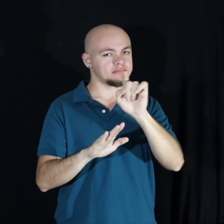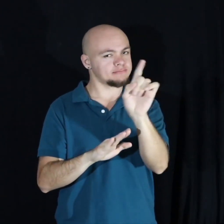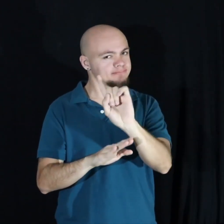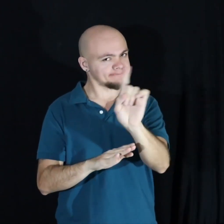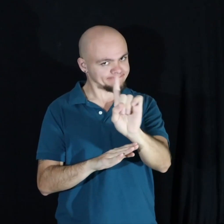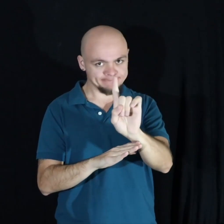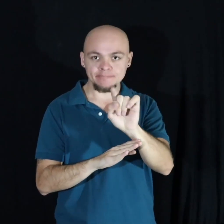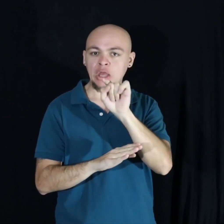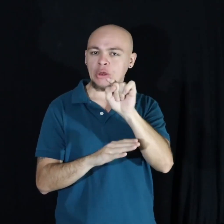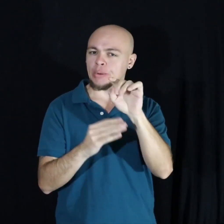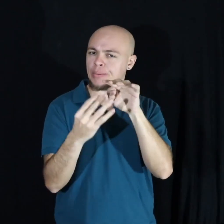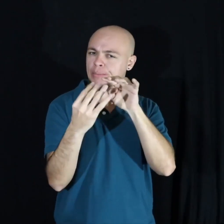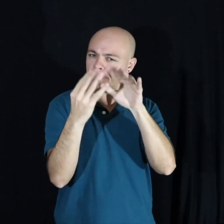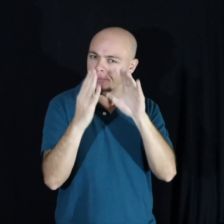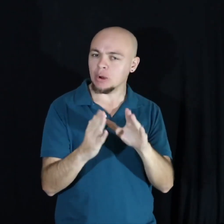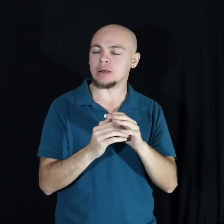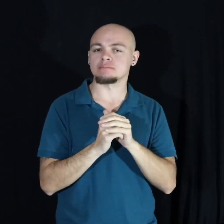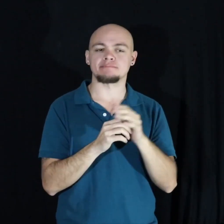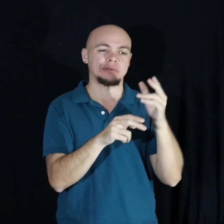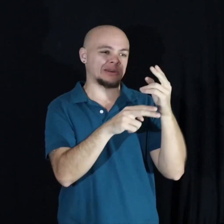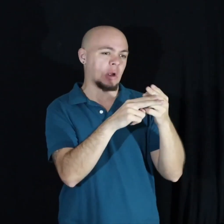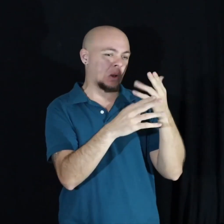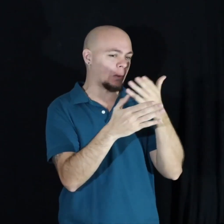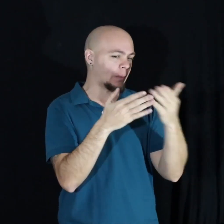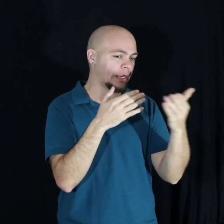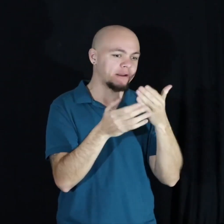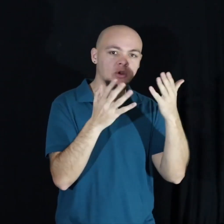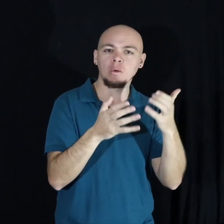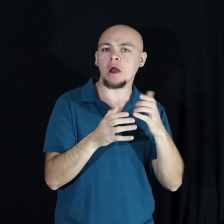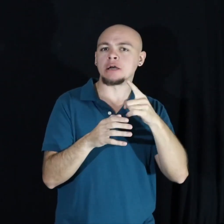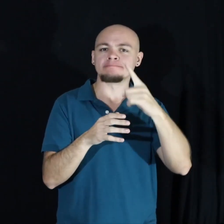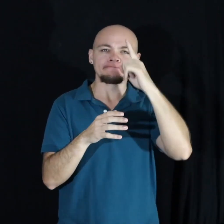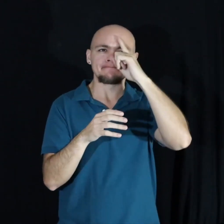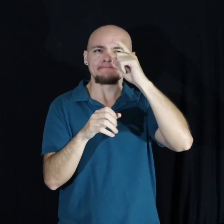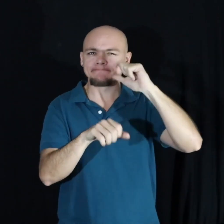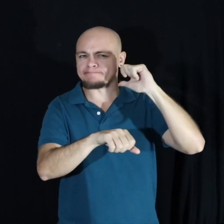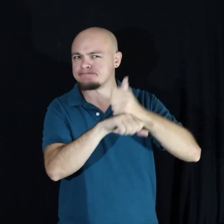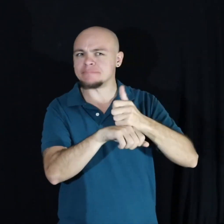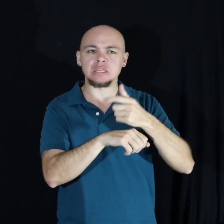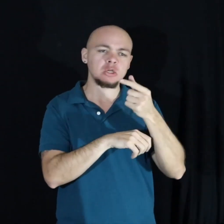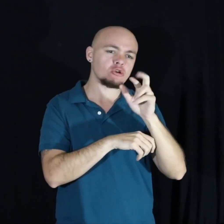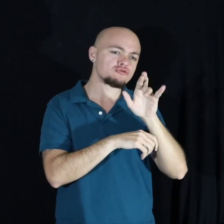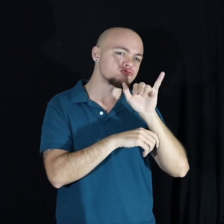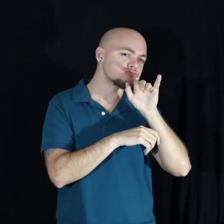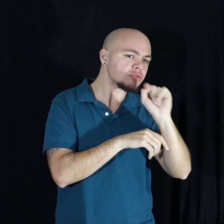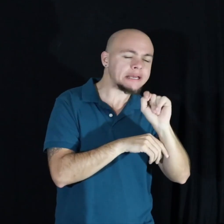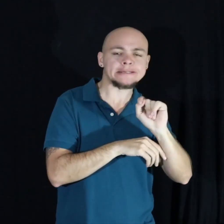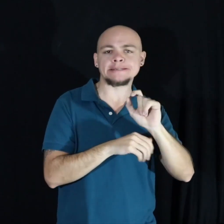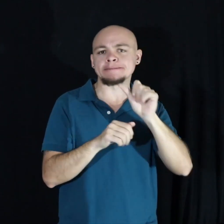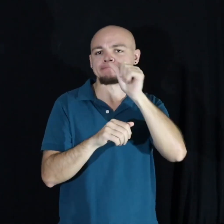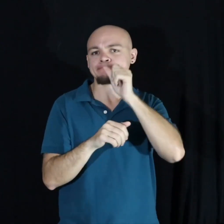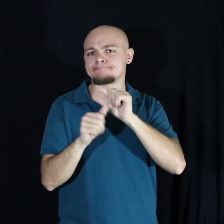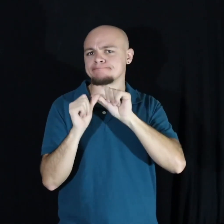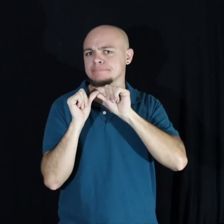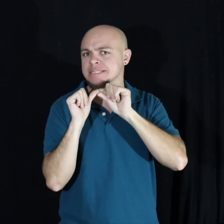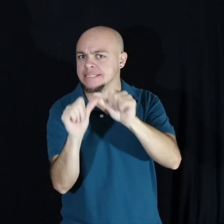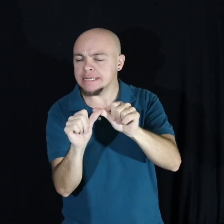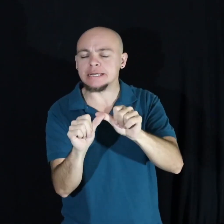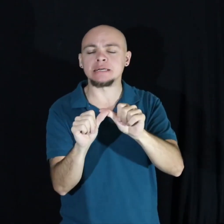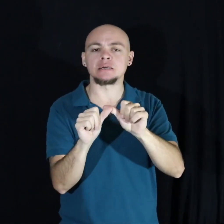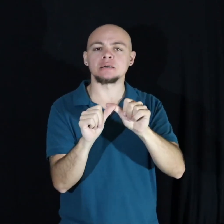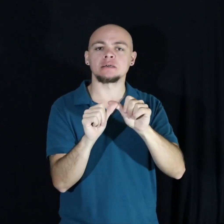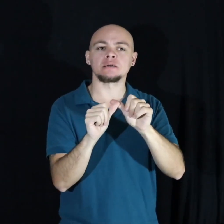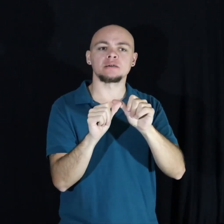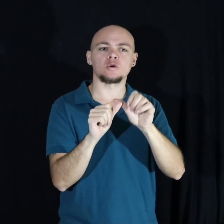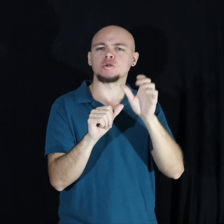are a warrior. Call it whatever you want. Call it determination, grit. Call it perseverance, or in some cases, just